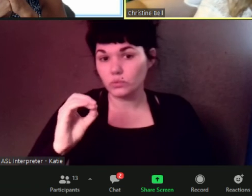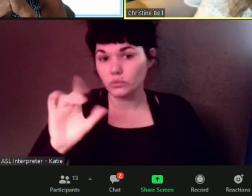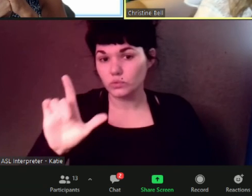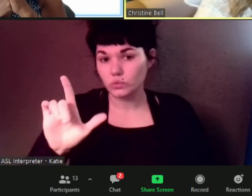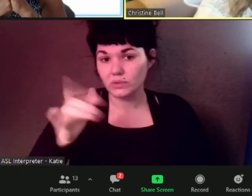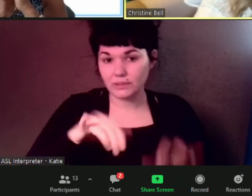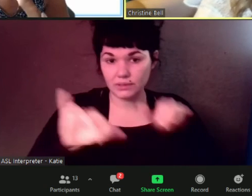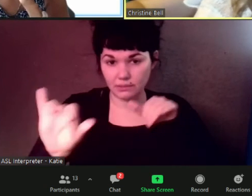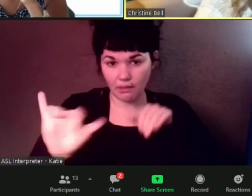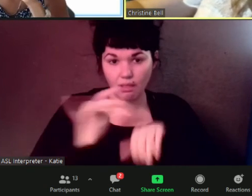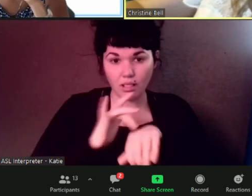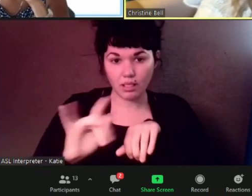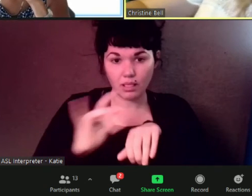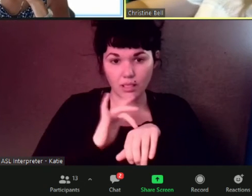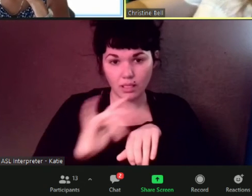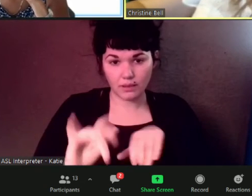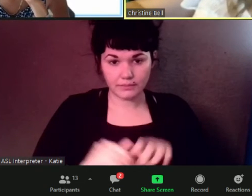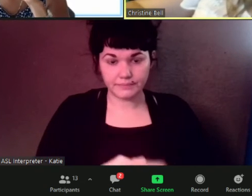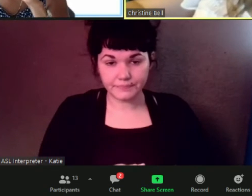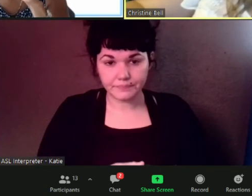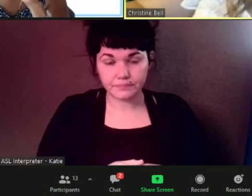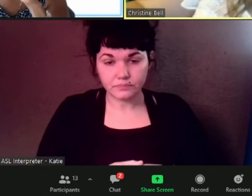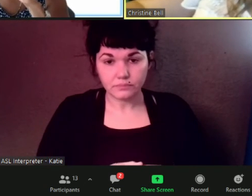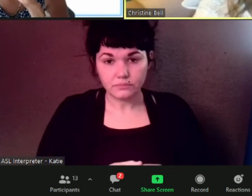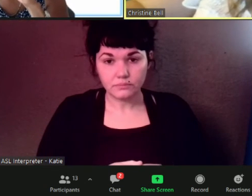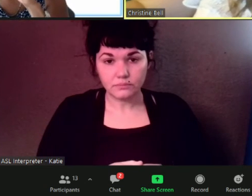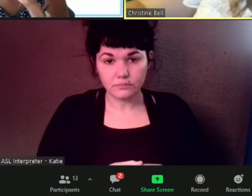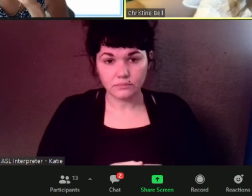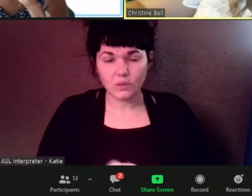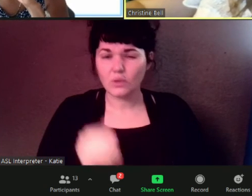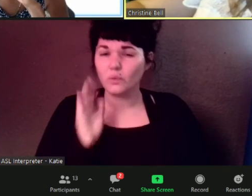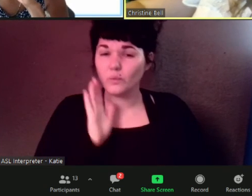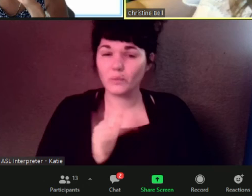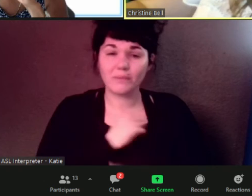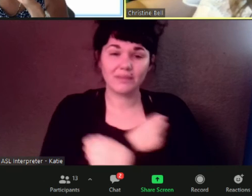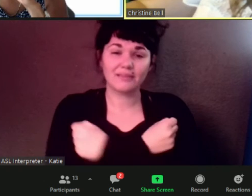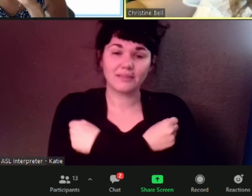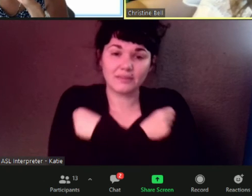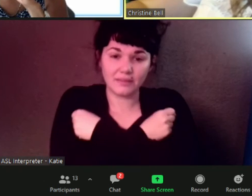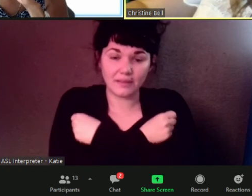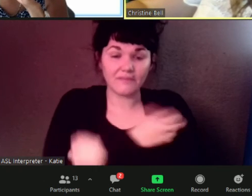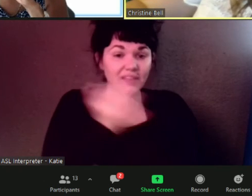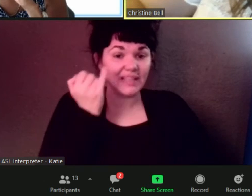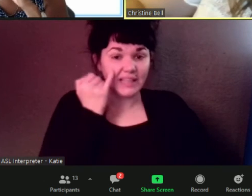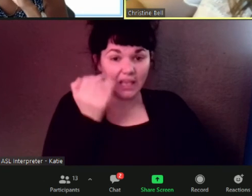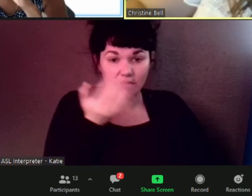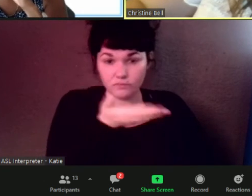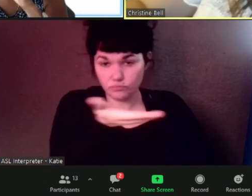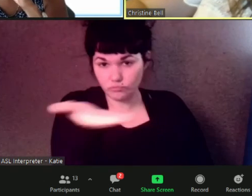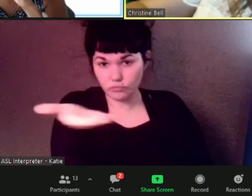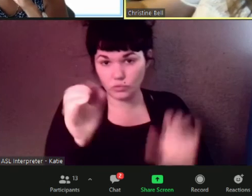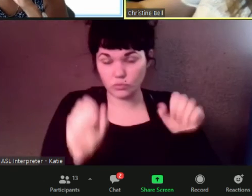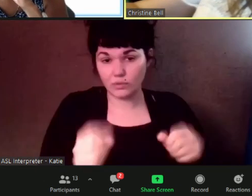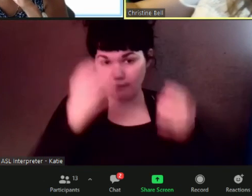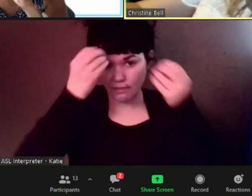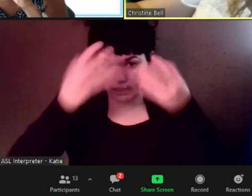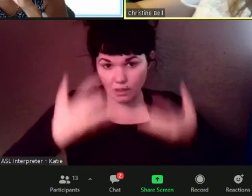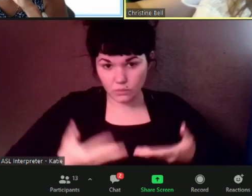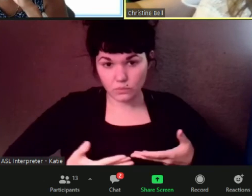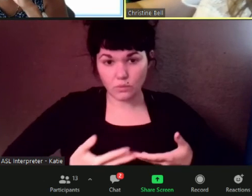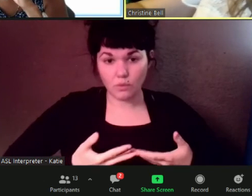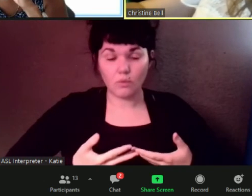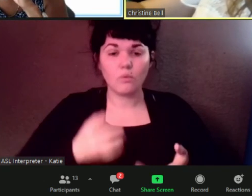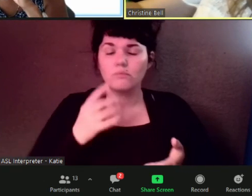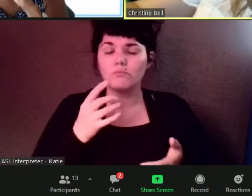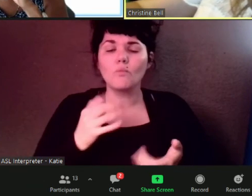for all of you to tell us what you want to see um done with all of the stimulus